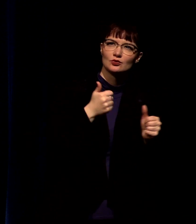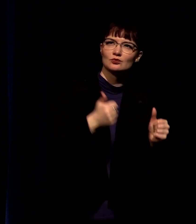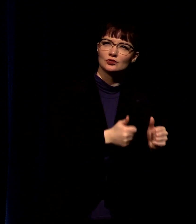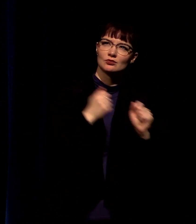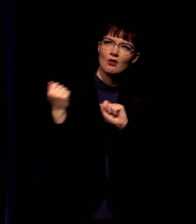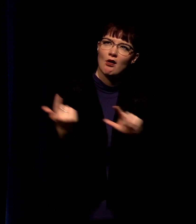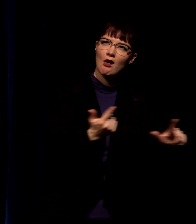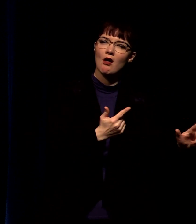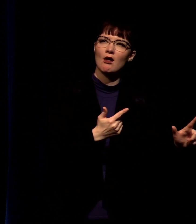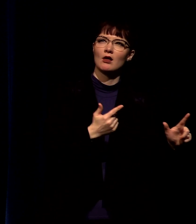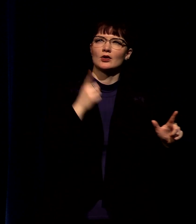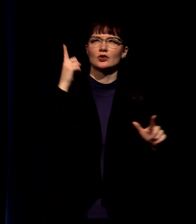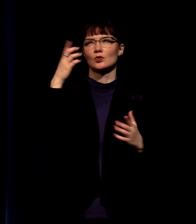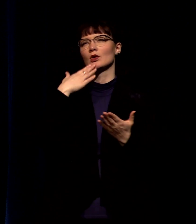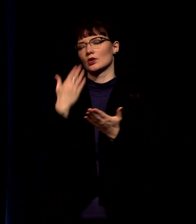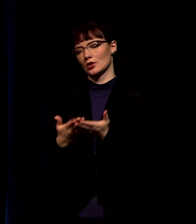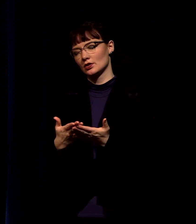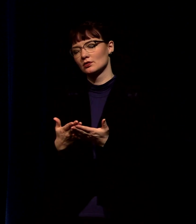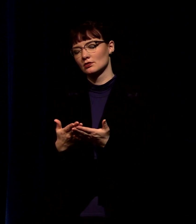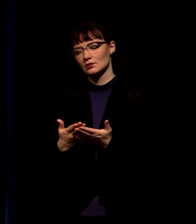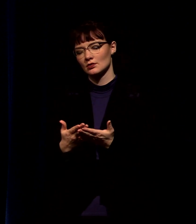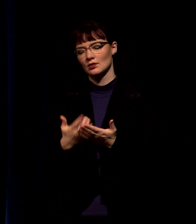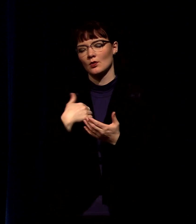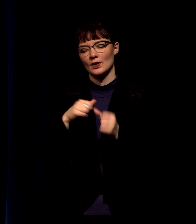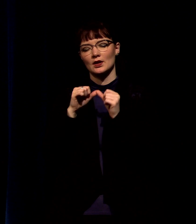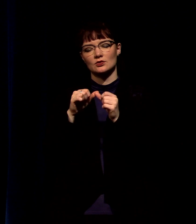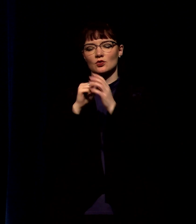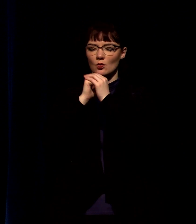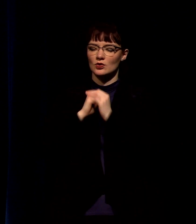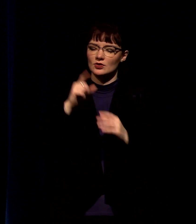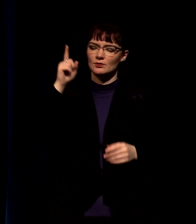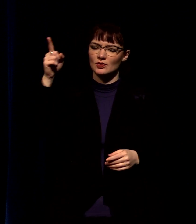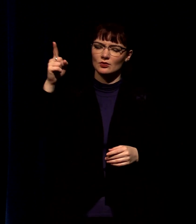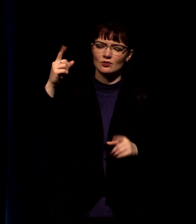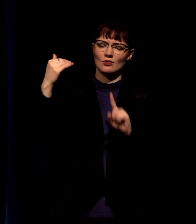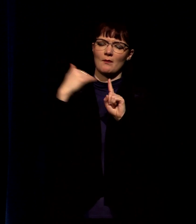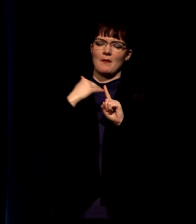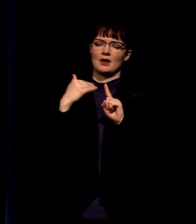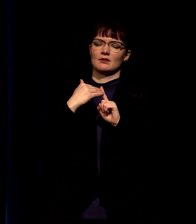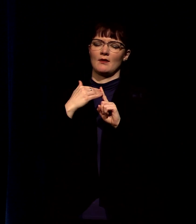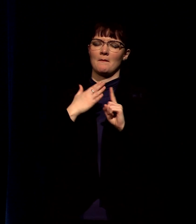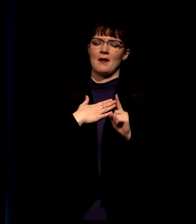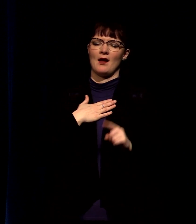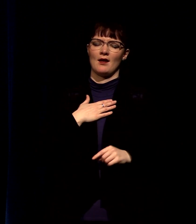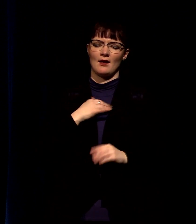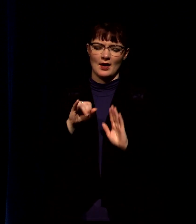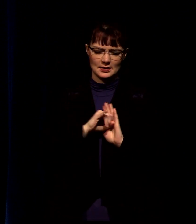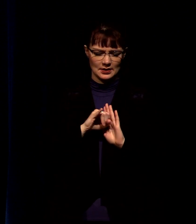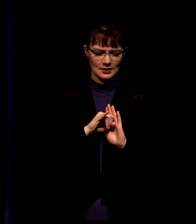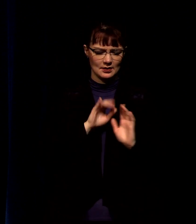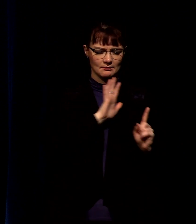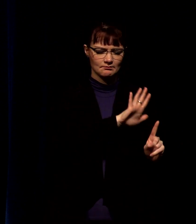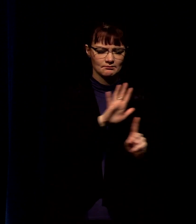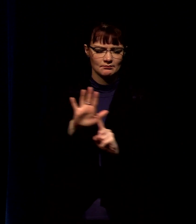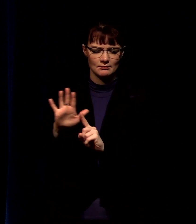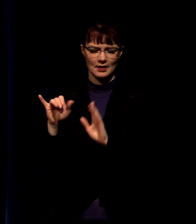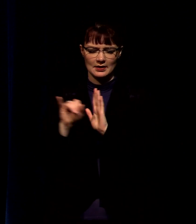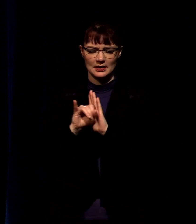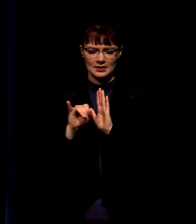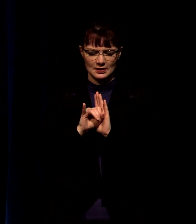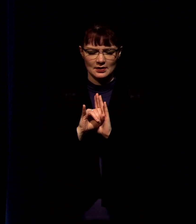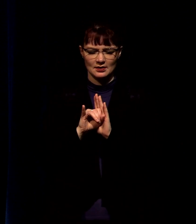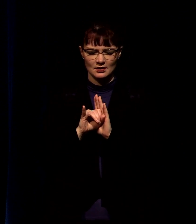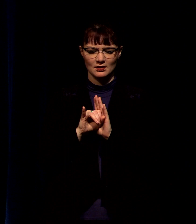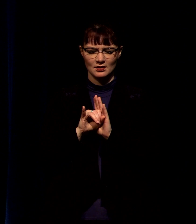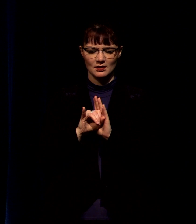so lord as we continue to worship you would you continue to remind us of our identity and for anyone in the room lord